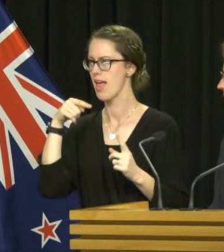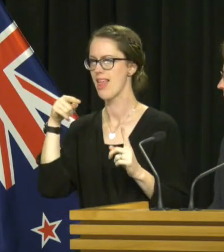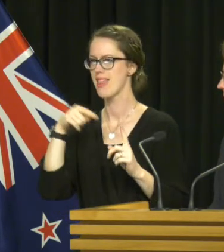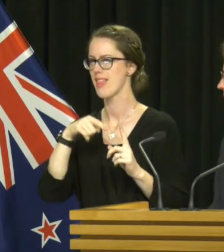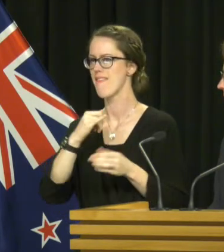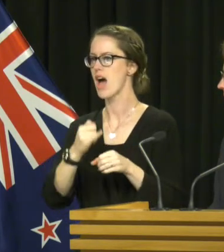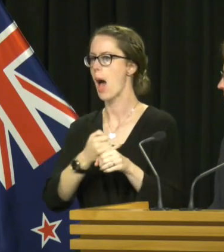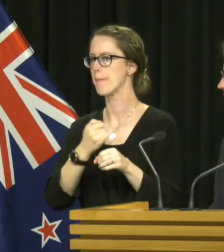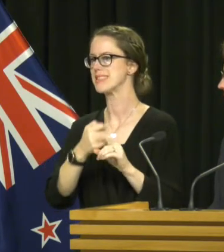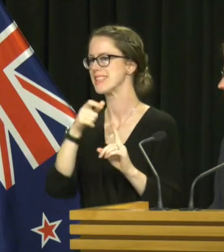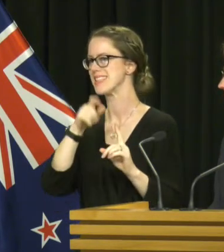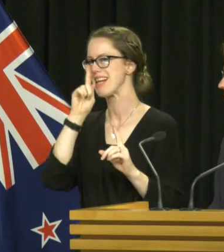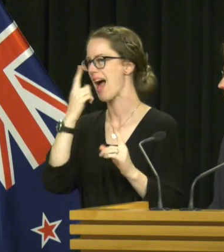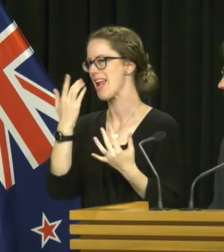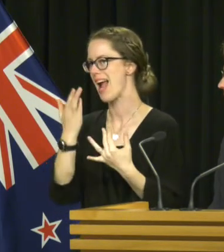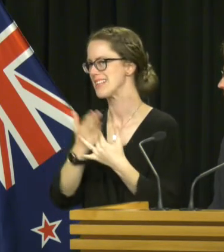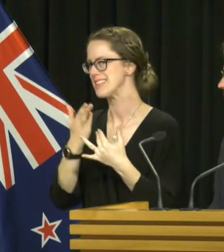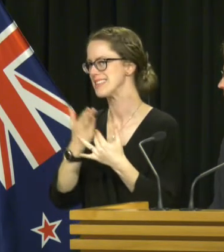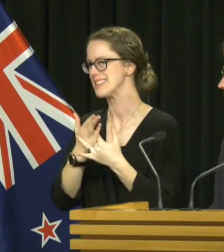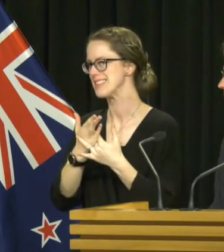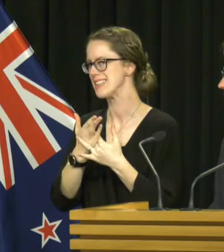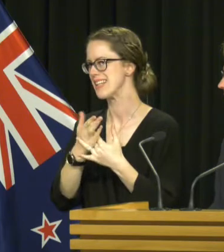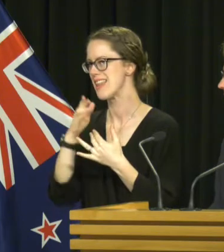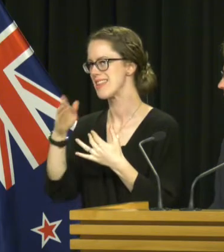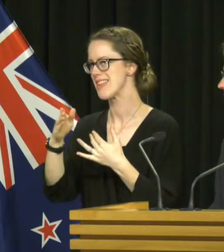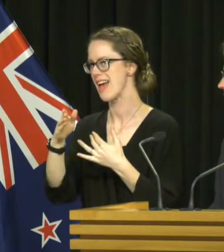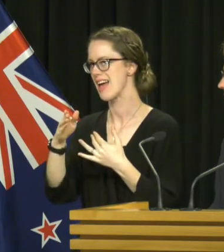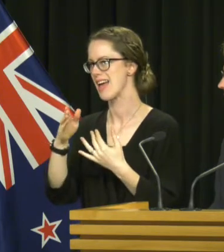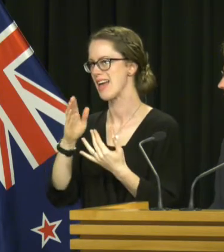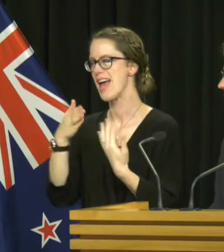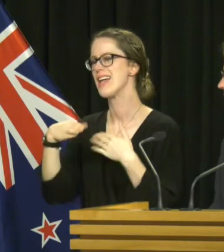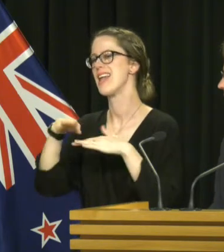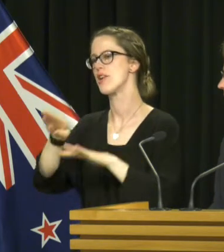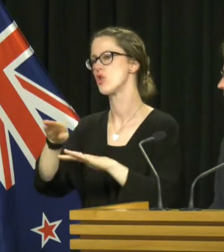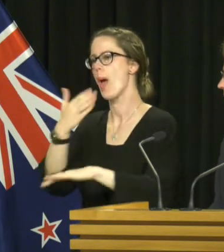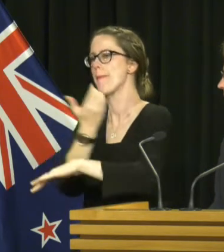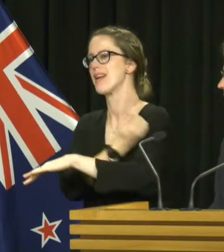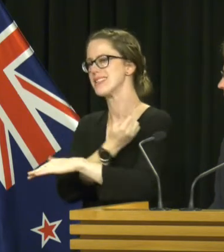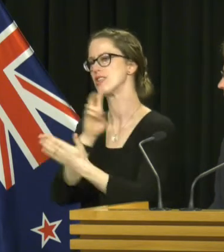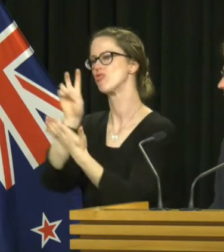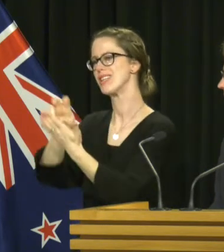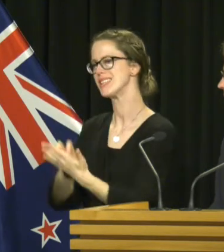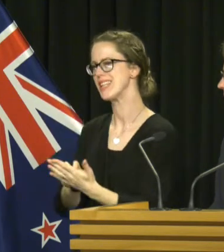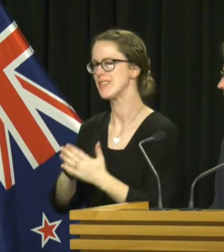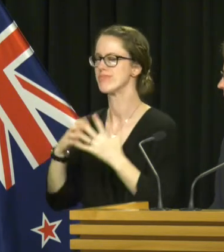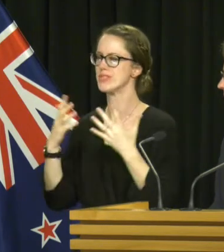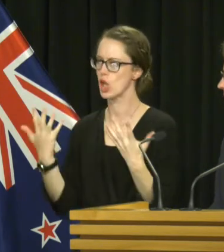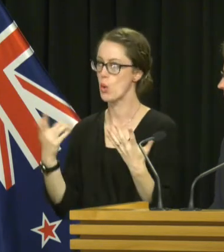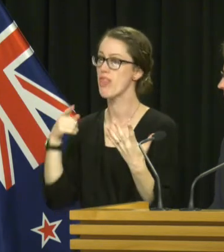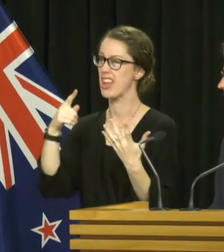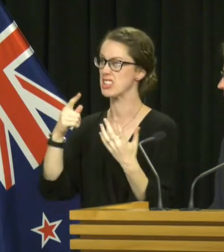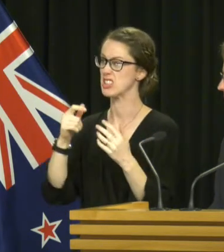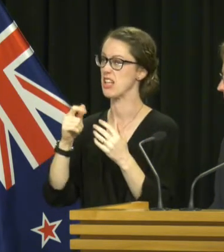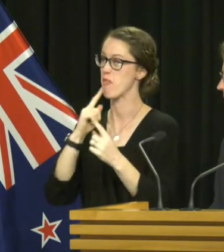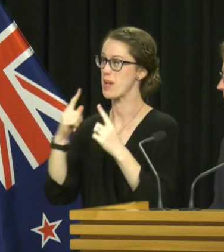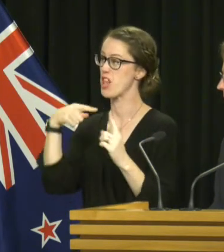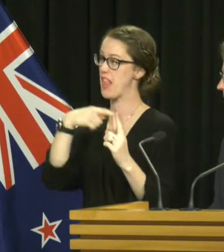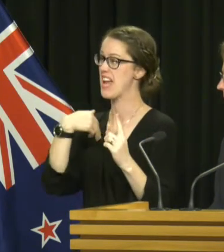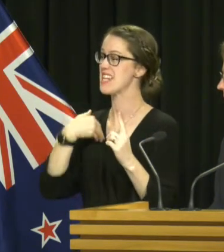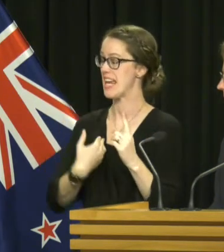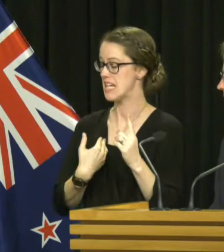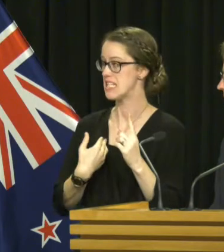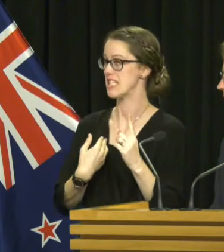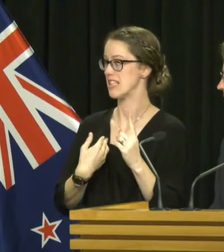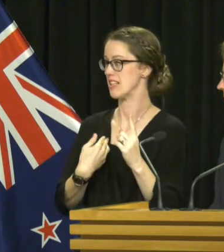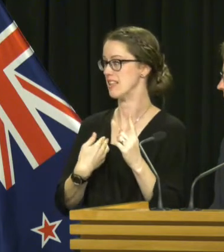access the National Immunisation Register, which, as you can imagine, is a really key piece of information to be able